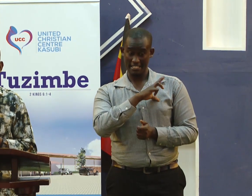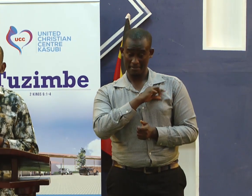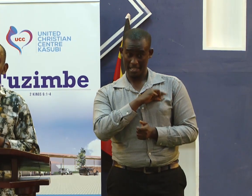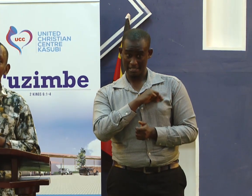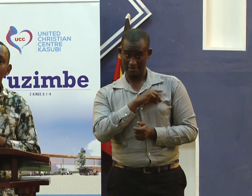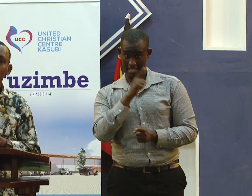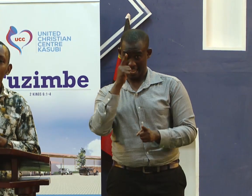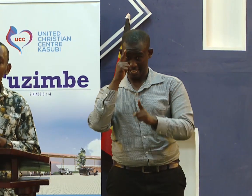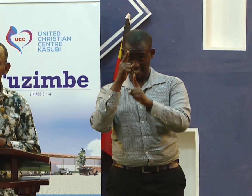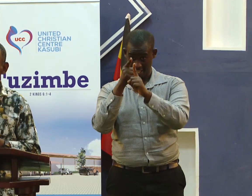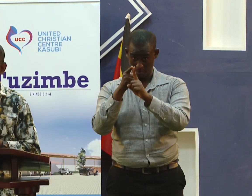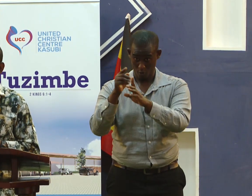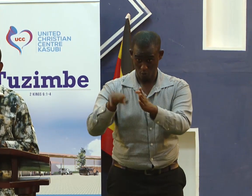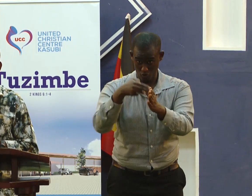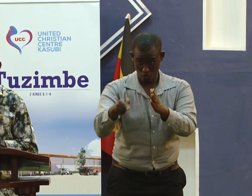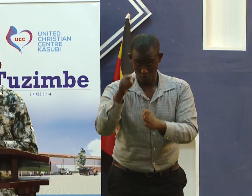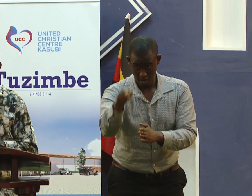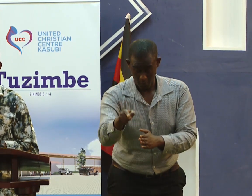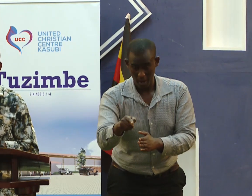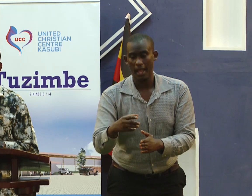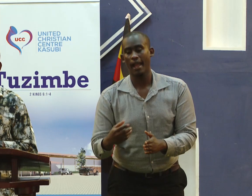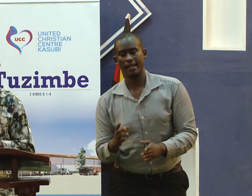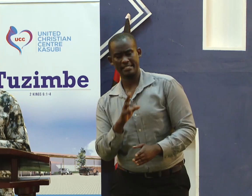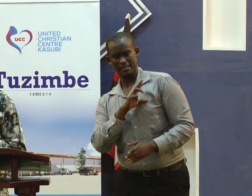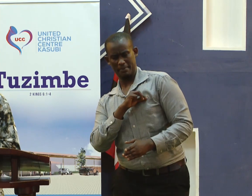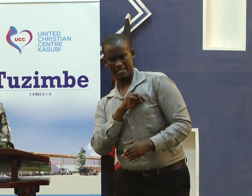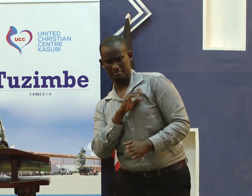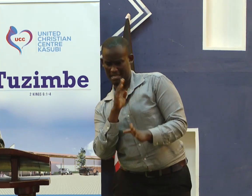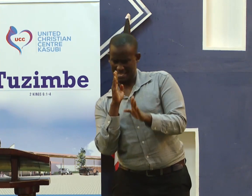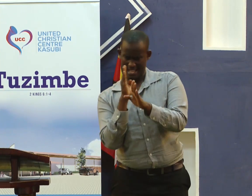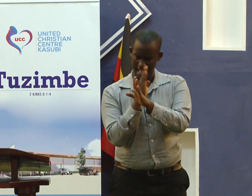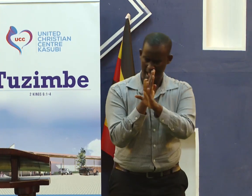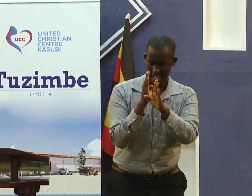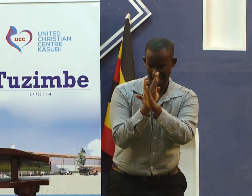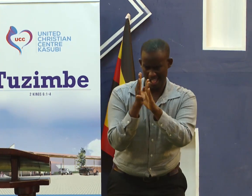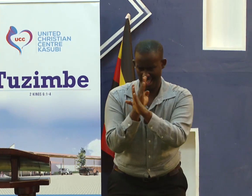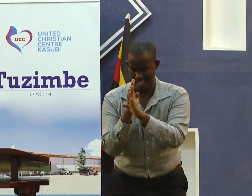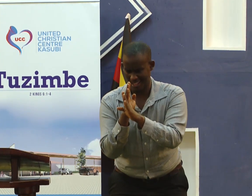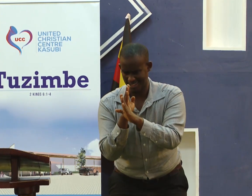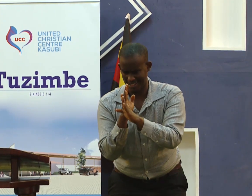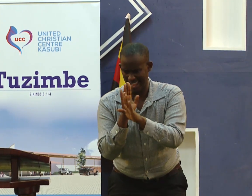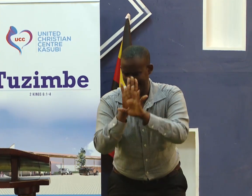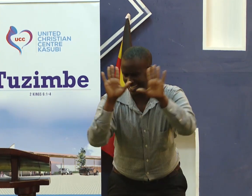The sin that will lead to your downfall does not come when it is very clear that it is sin.